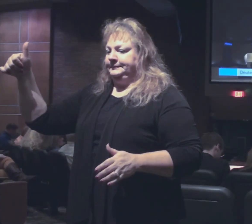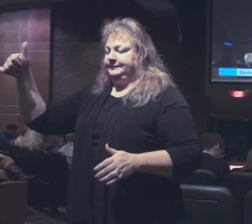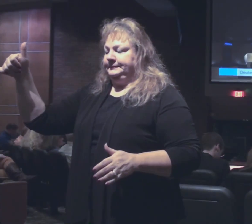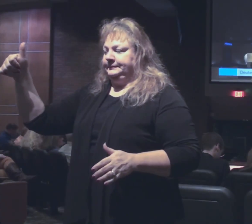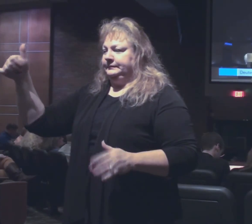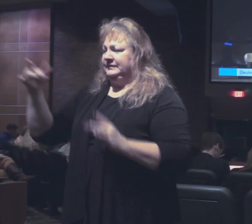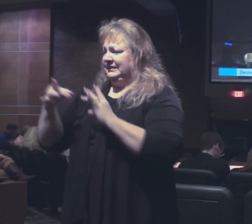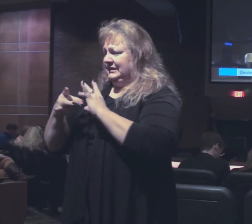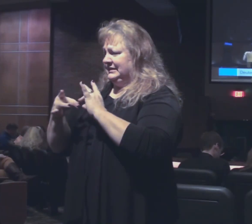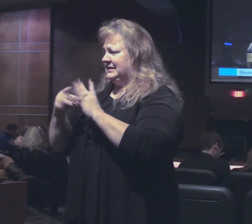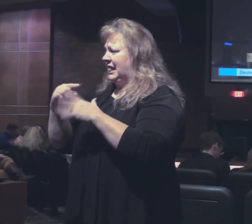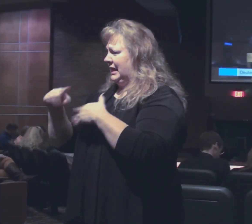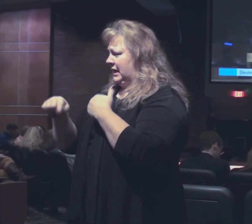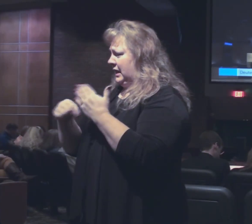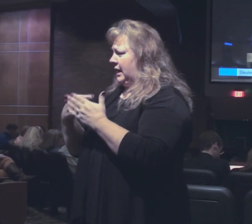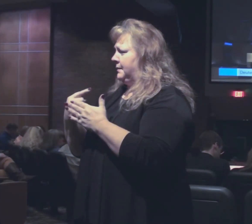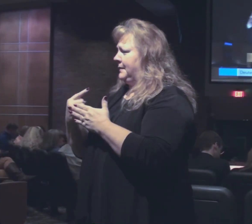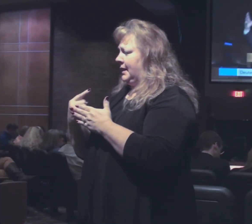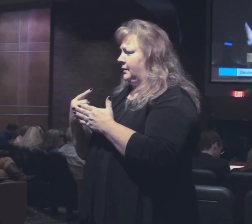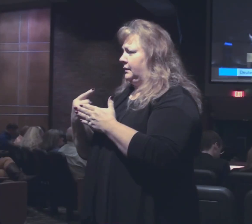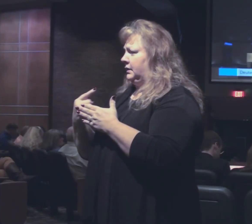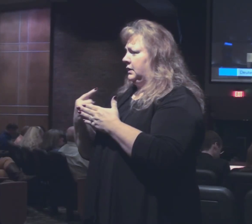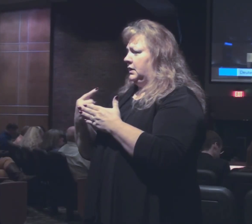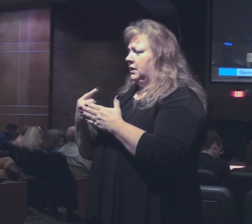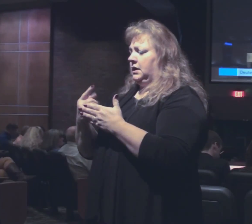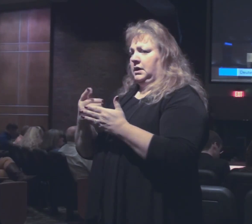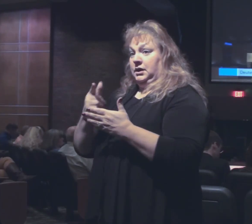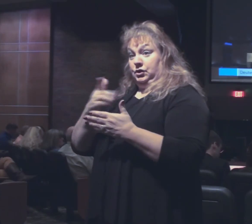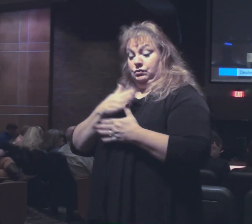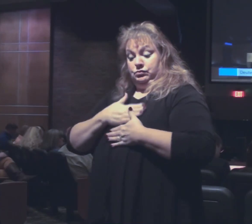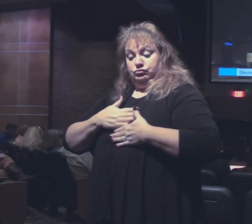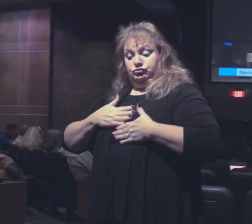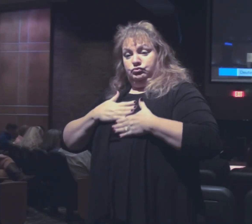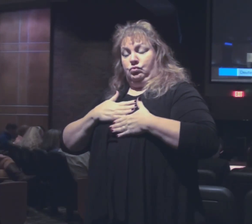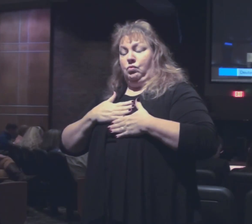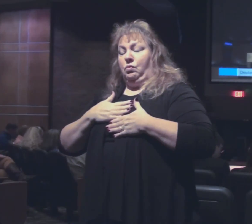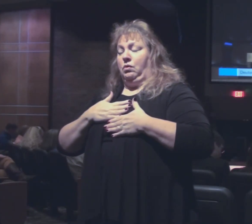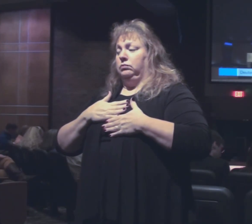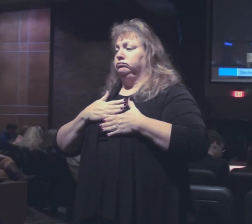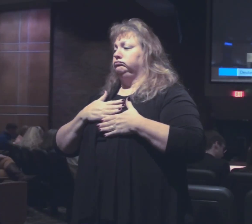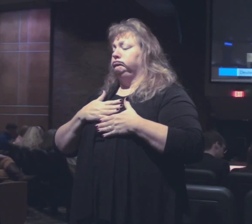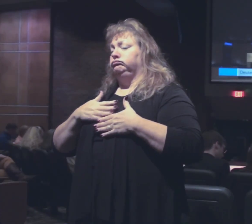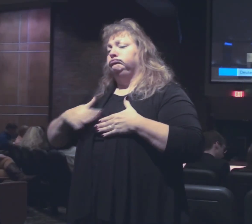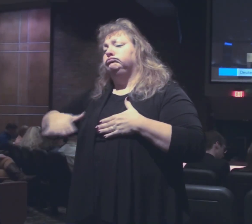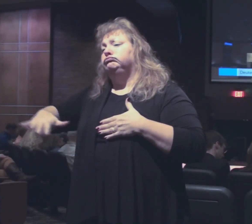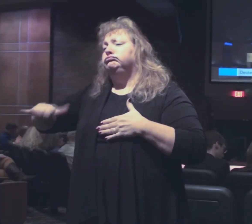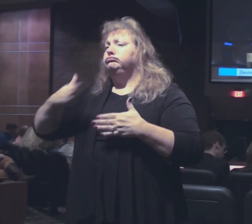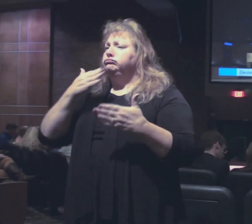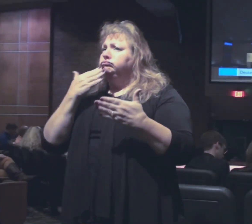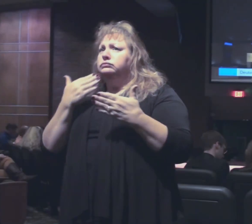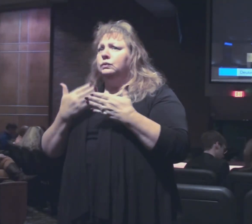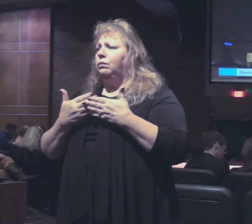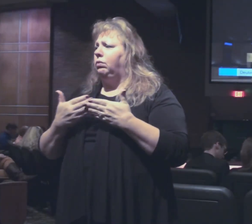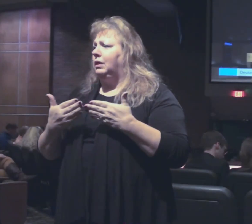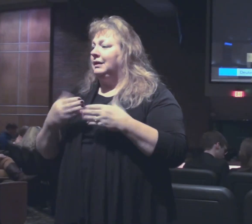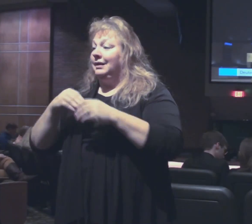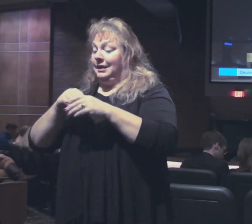He's telling them about the prosperity they will enjoy when they come into what we know as the promised land.